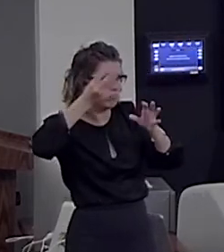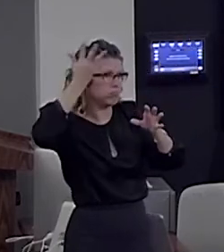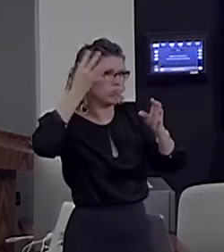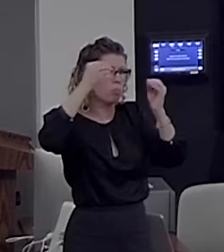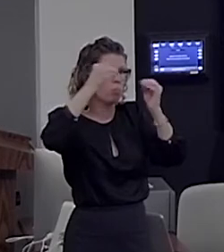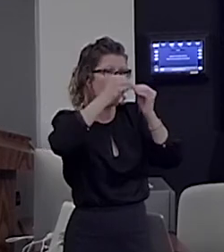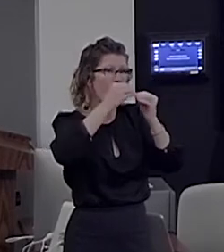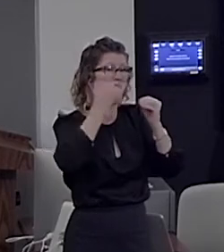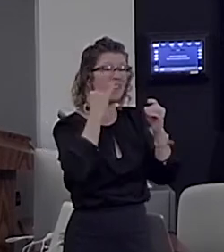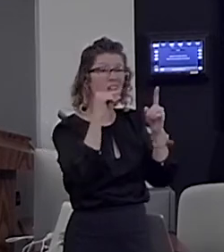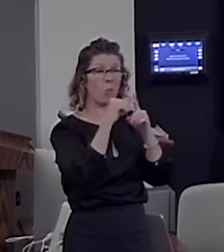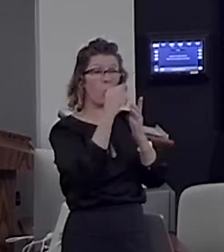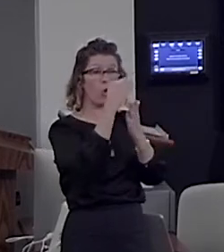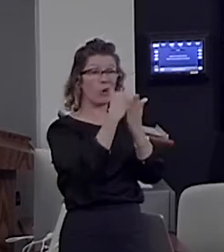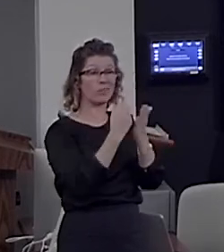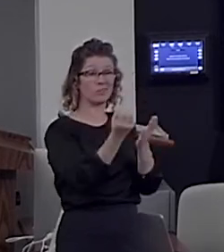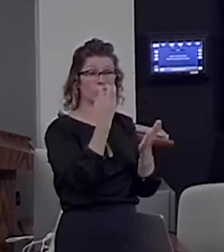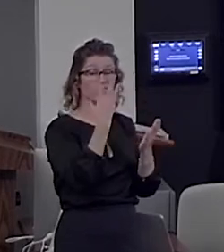word lists.